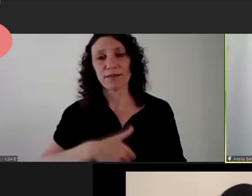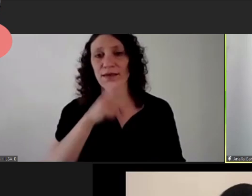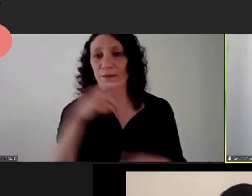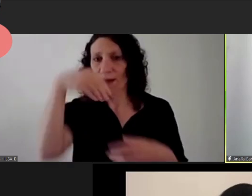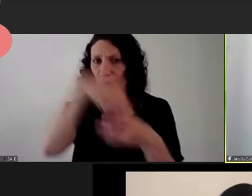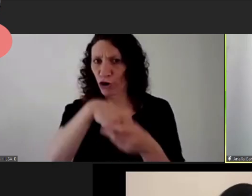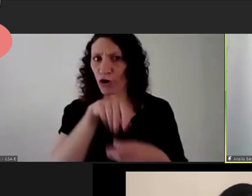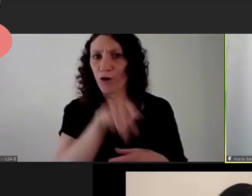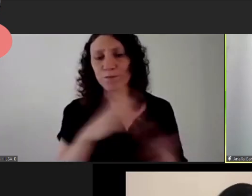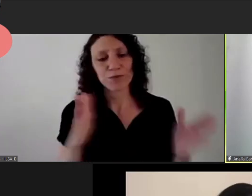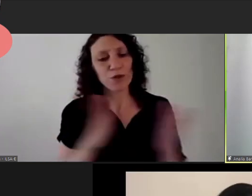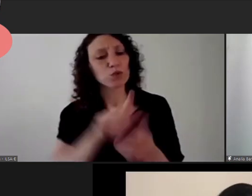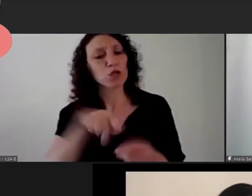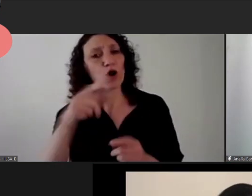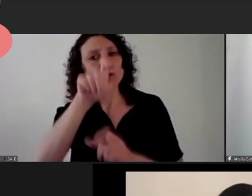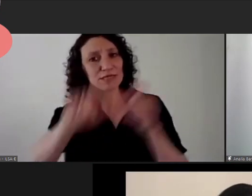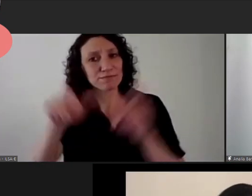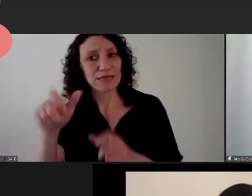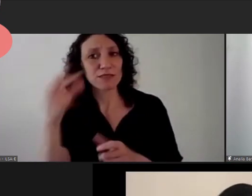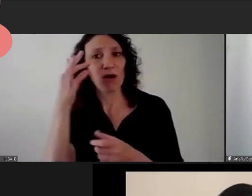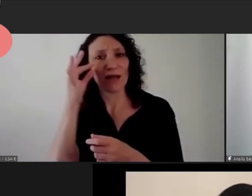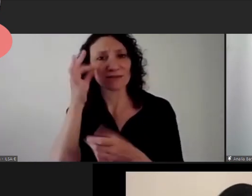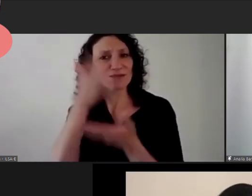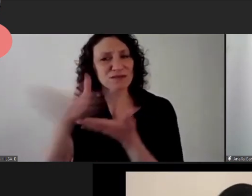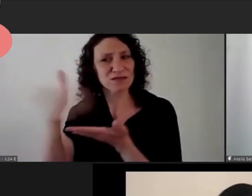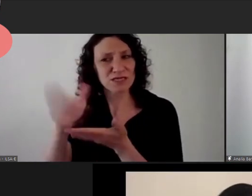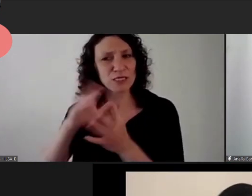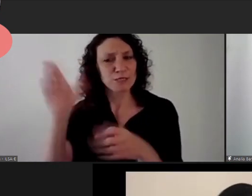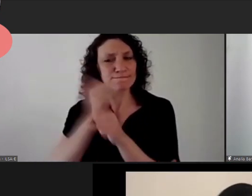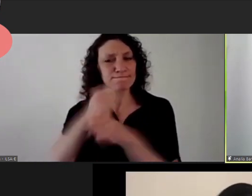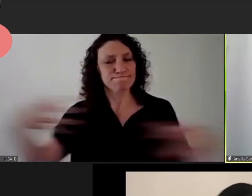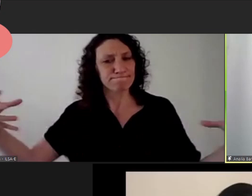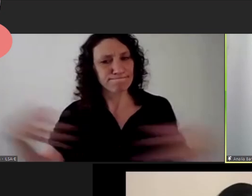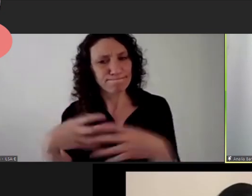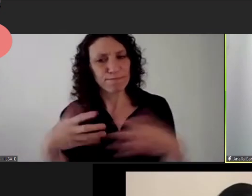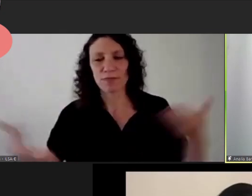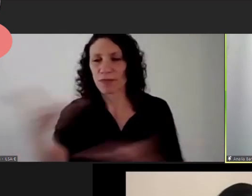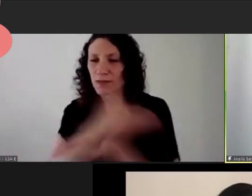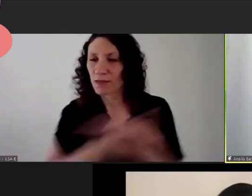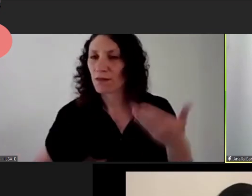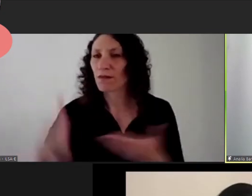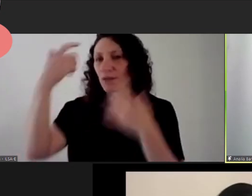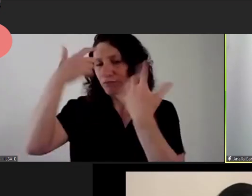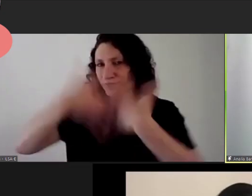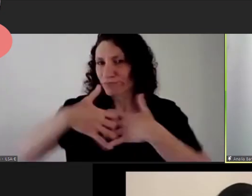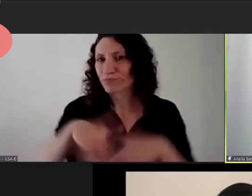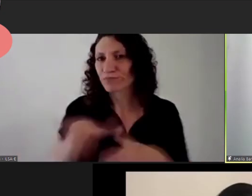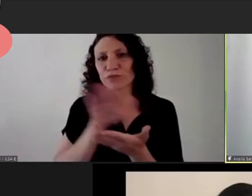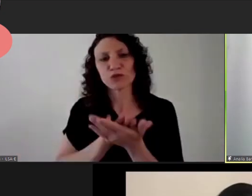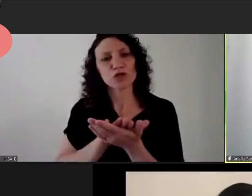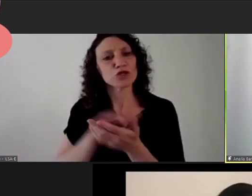identity marron where together with other people of color they debate and